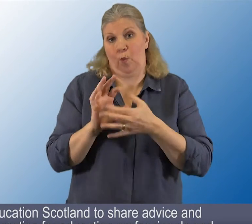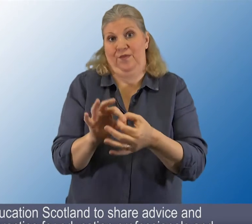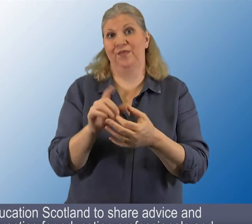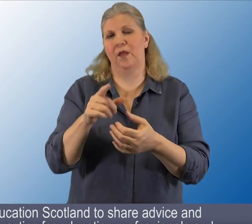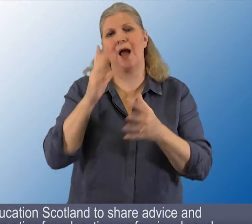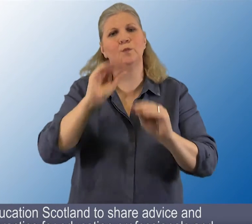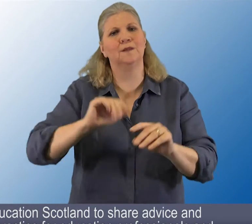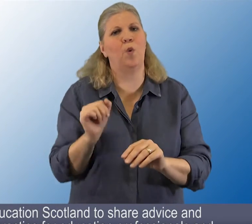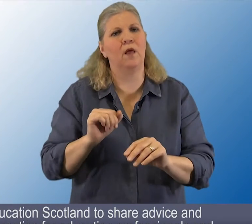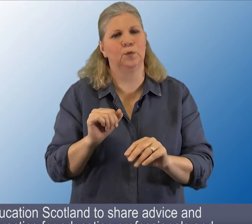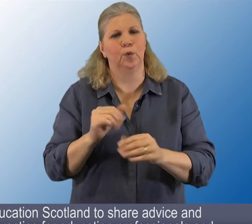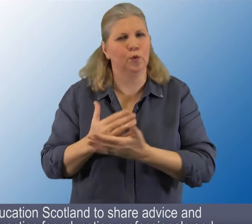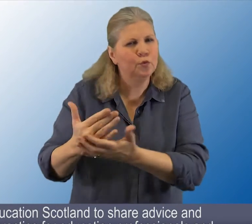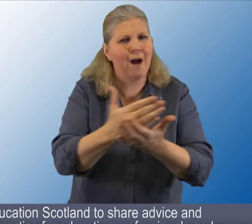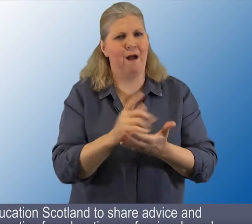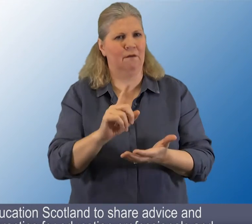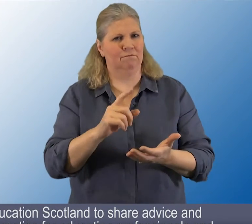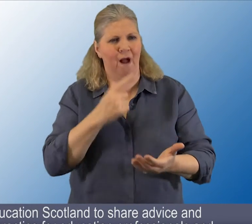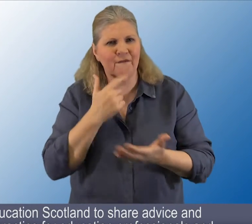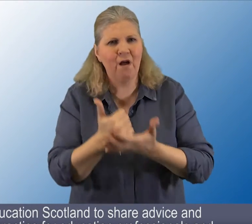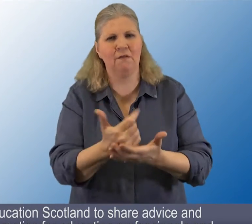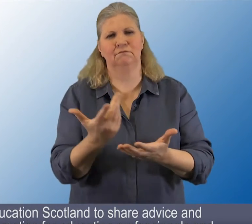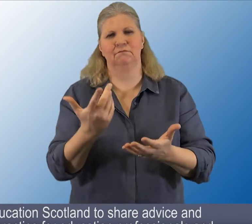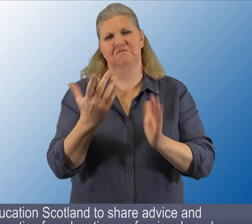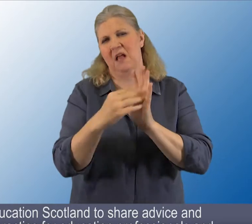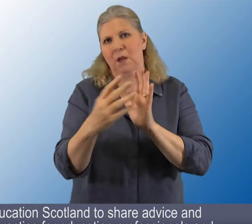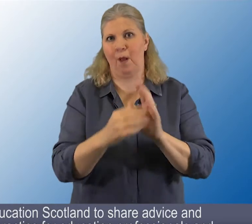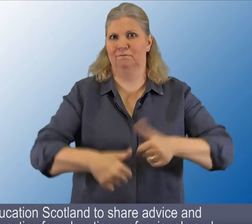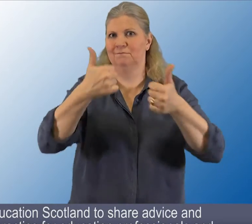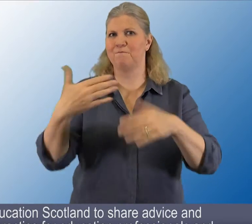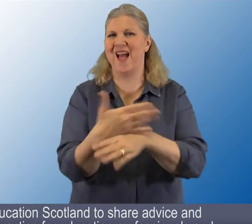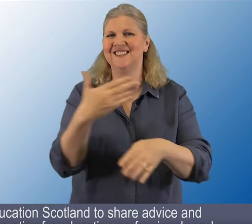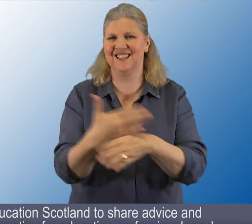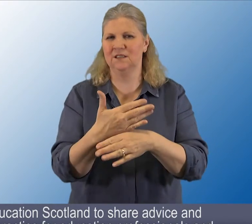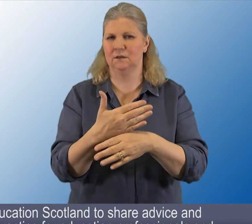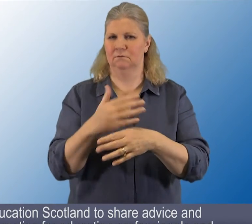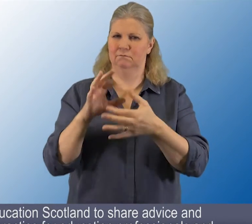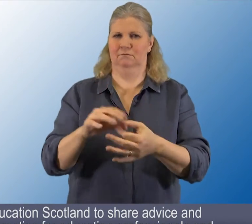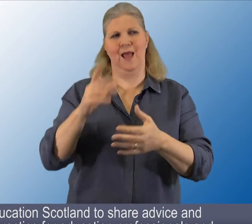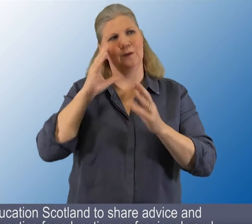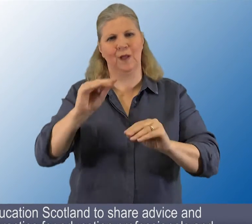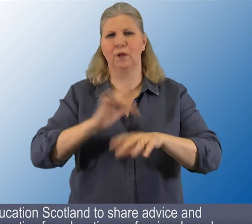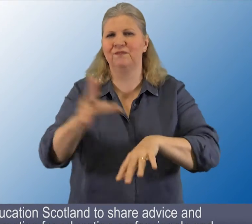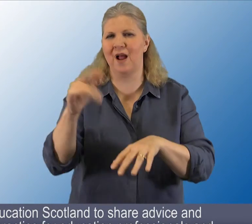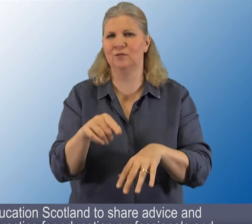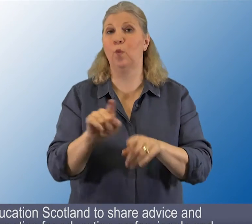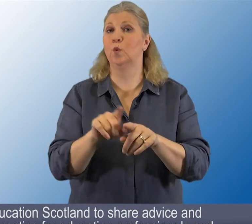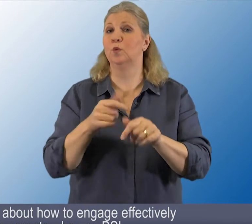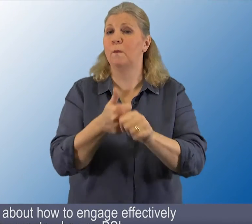13. Work with Education Scotland to share advice and examples of good practice for education, professionals and support